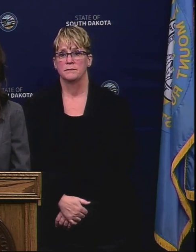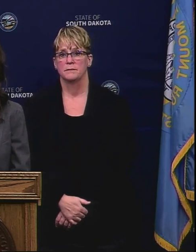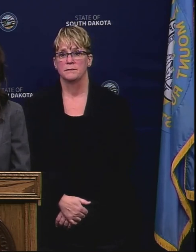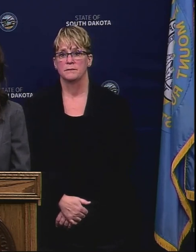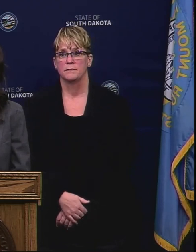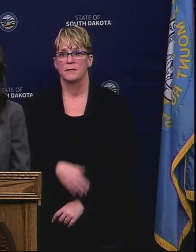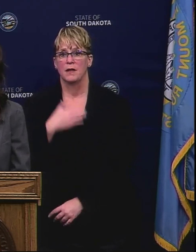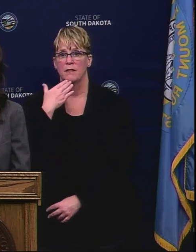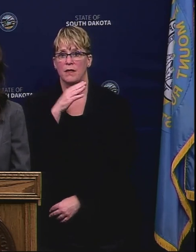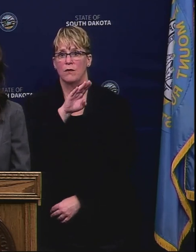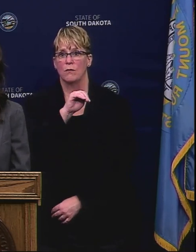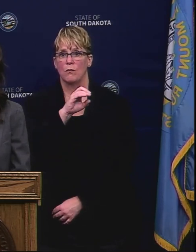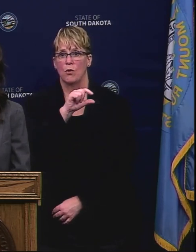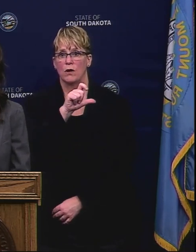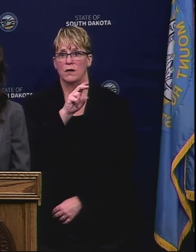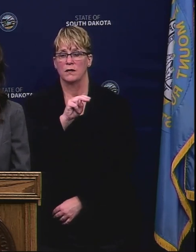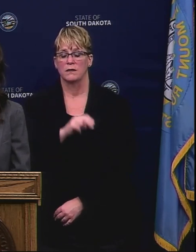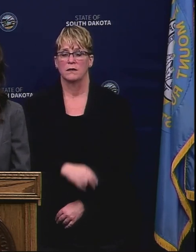Thank you, Morgan.